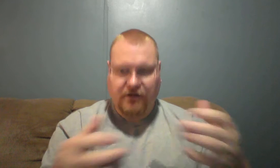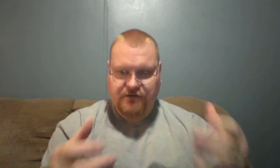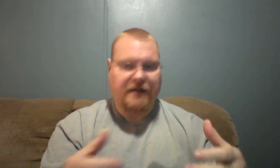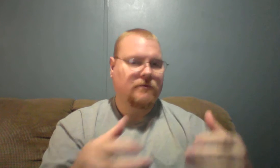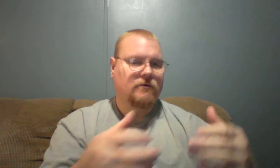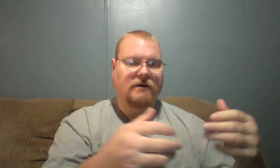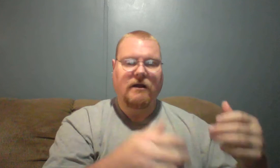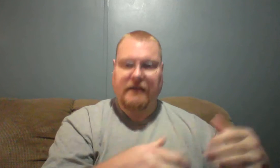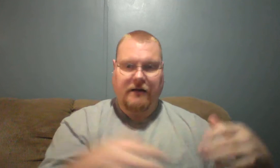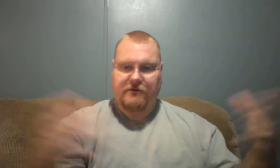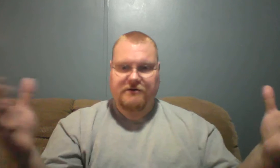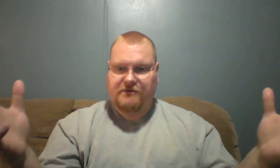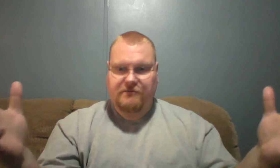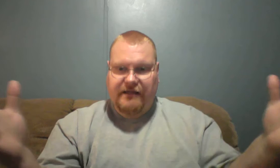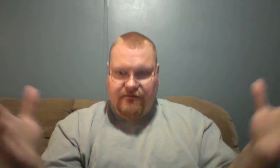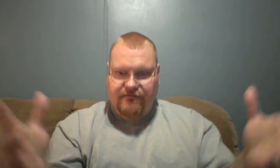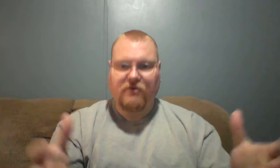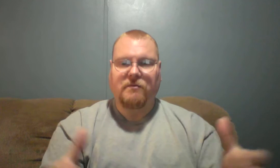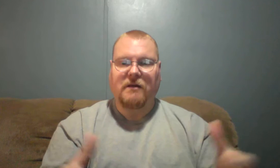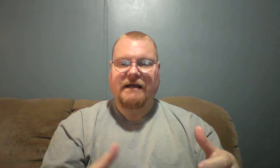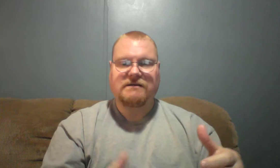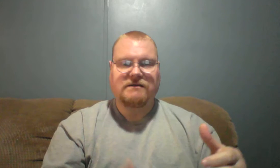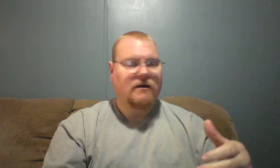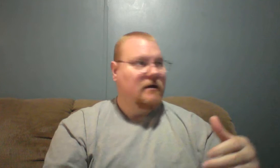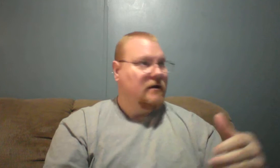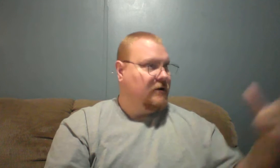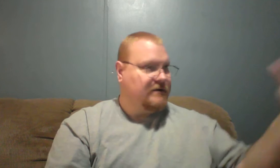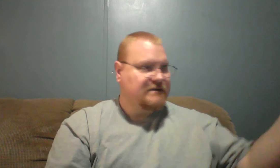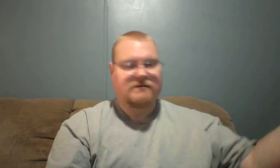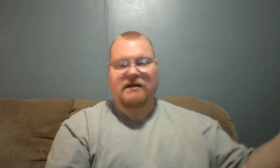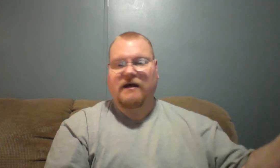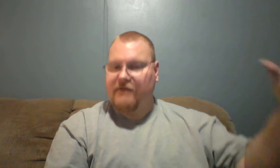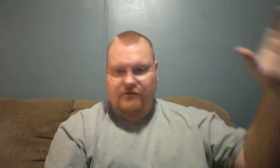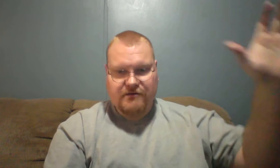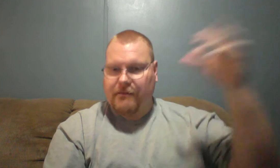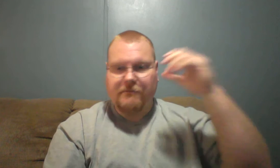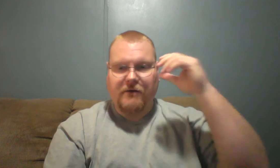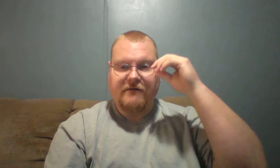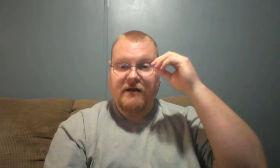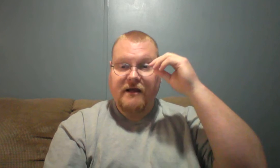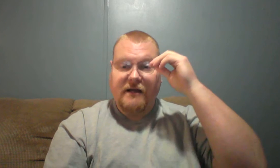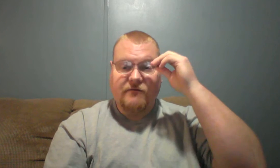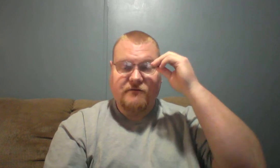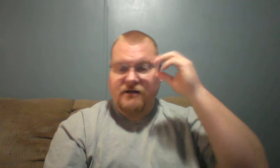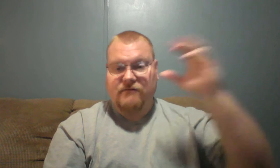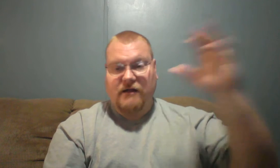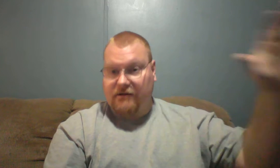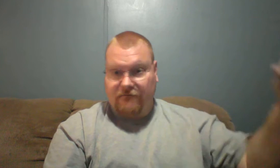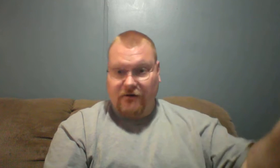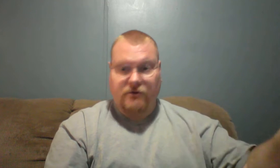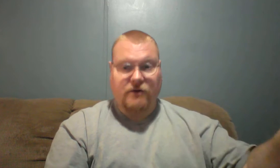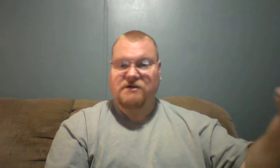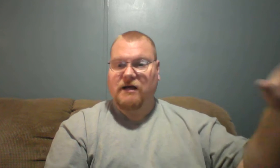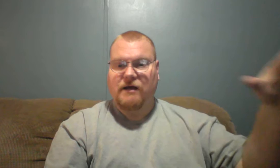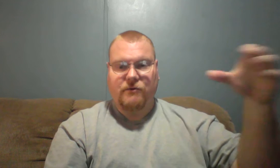watch people and, you know, you're just getting the feel of the place and looking to see stuff. You know, some people have different stuff like, you know, photos up or,